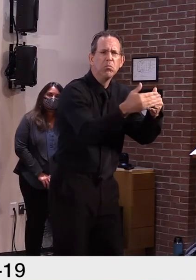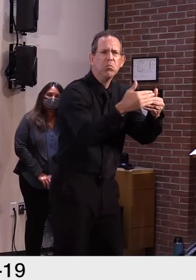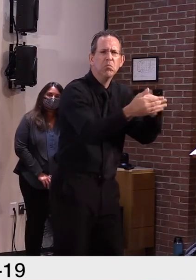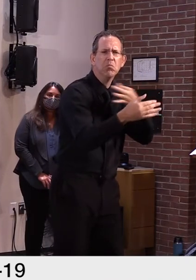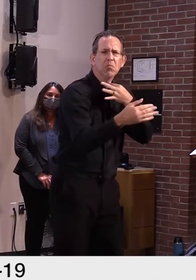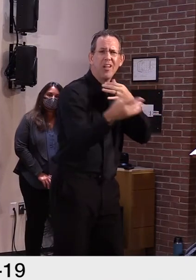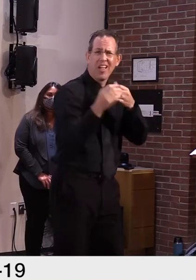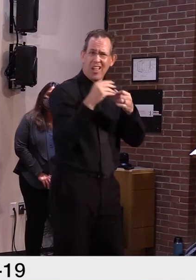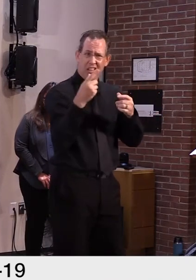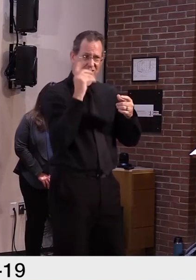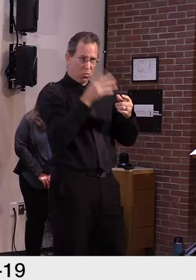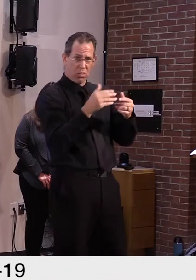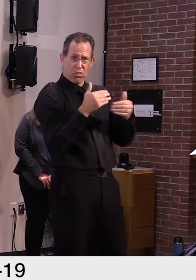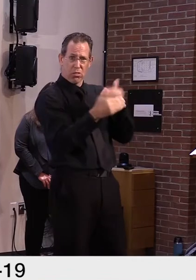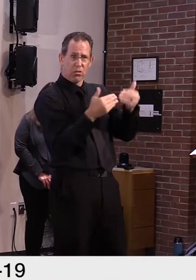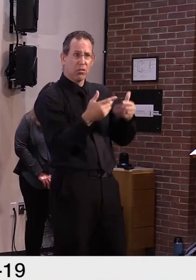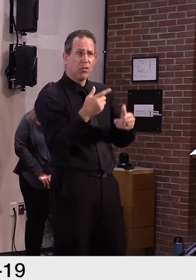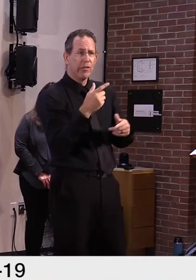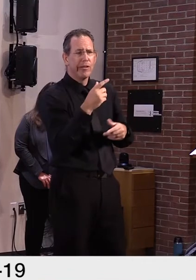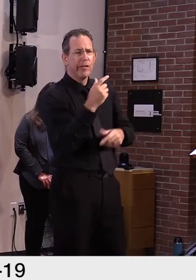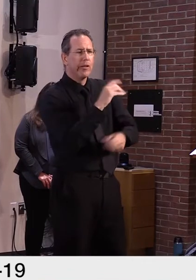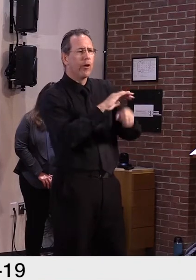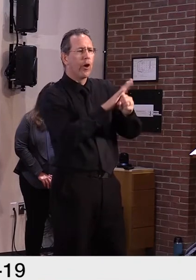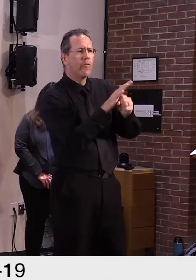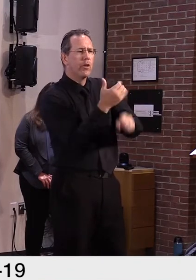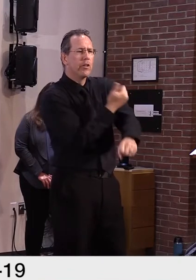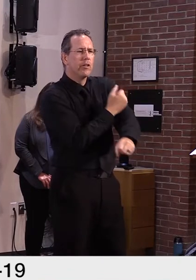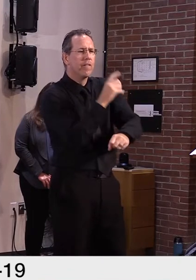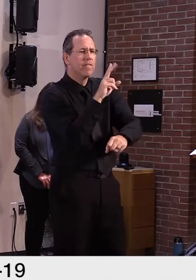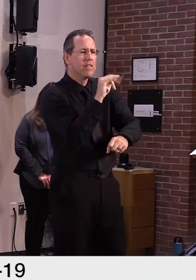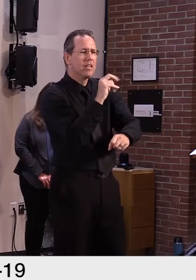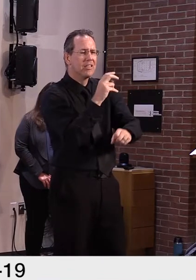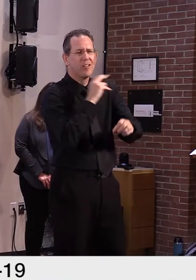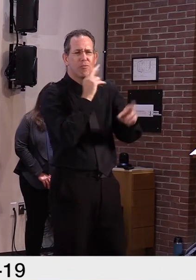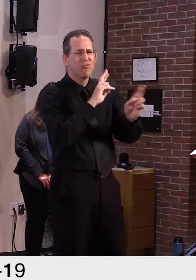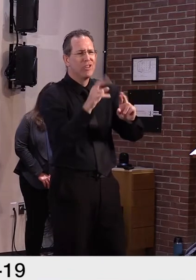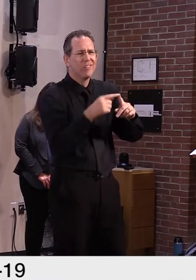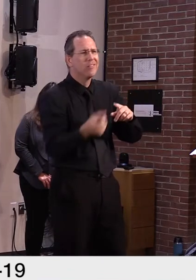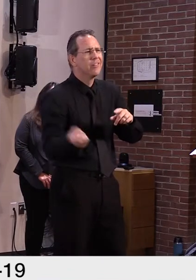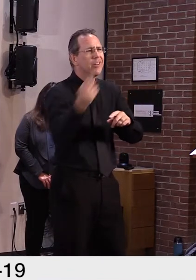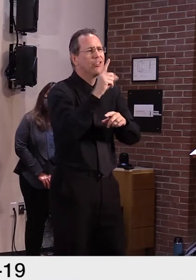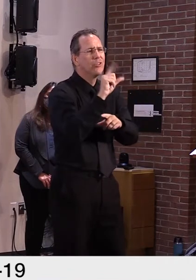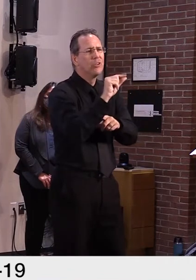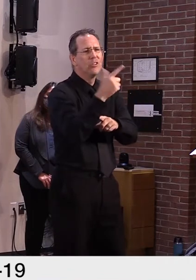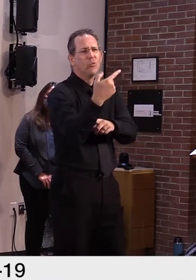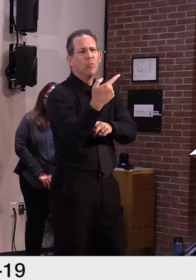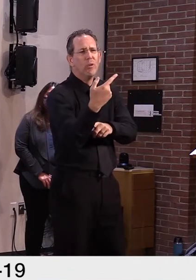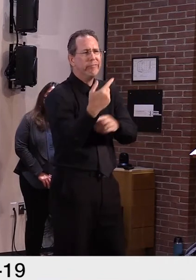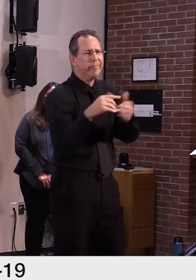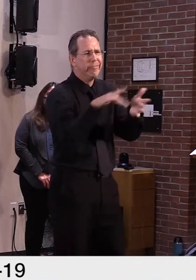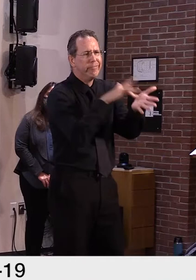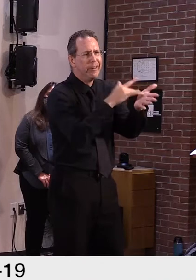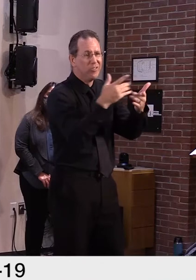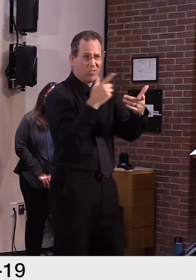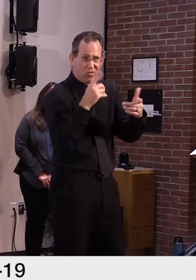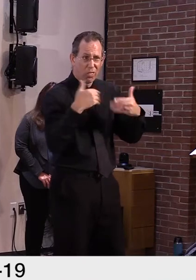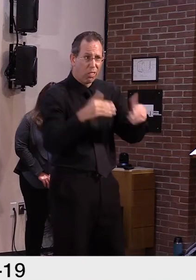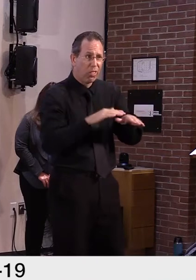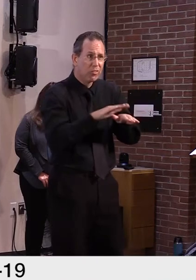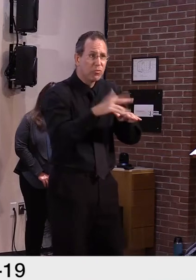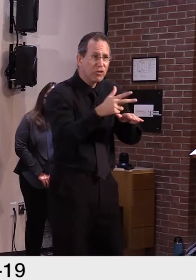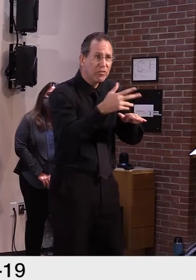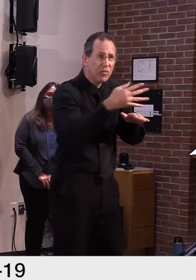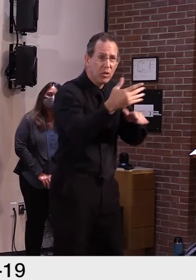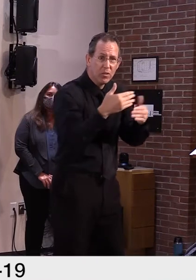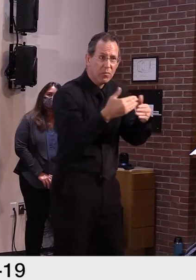to the conversation around the vaccine. I think, you know, it's important to consider our mitigation strategies as sort of being